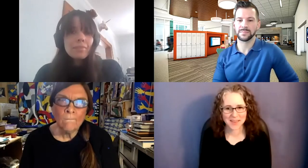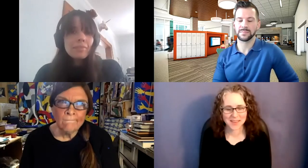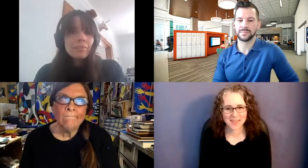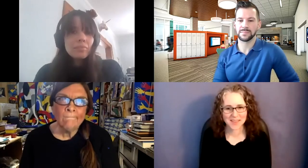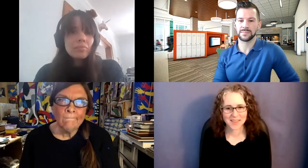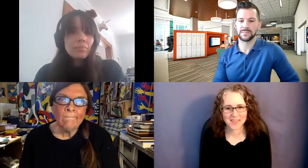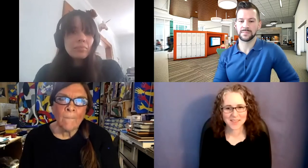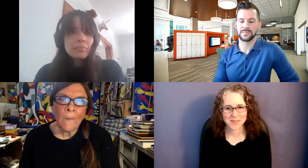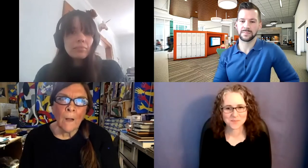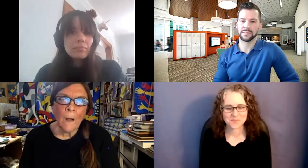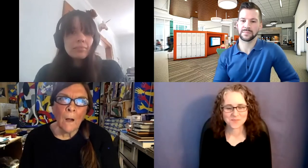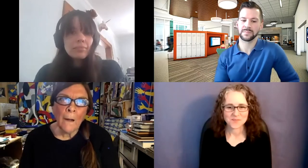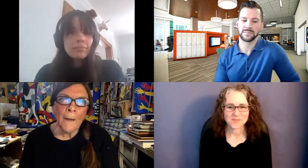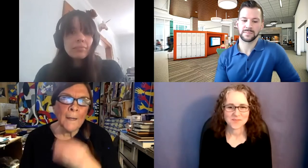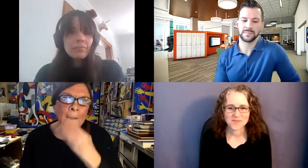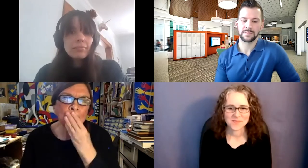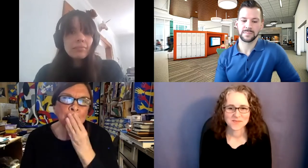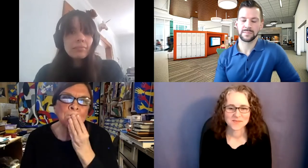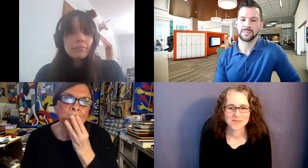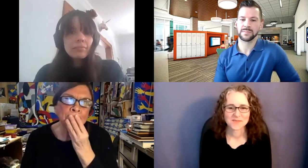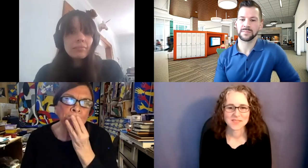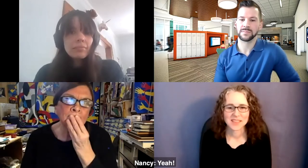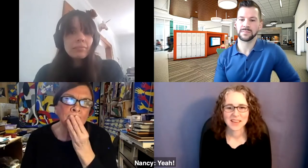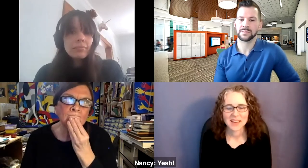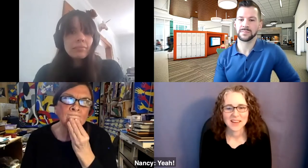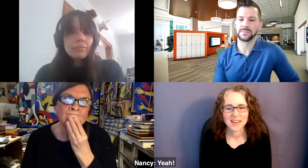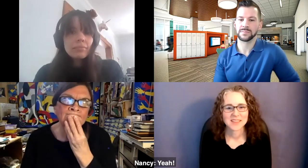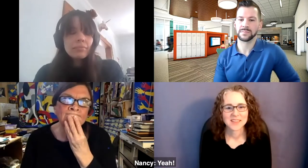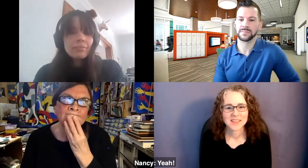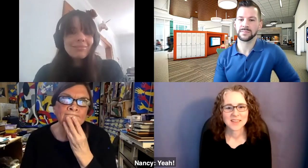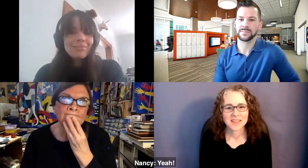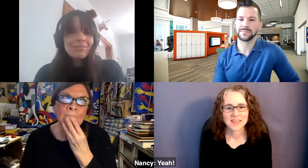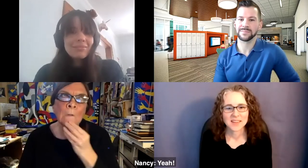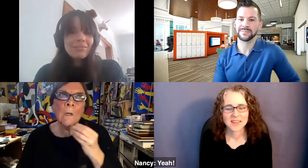Nancy signing. Yeah.